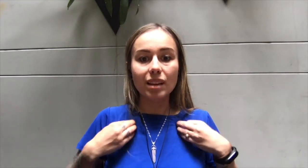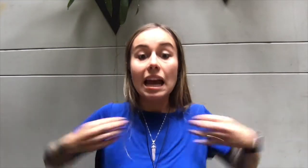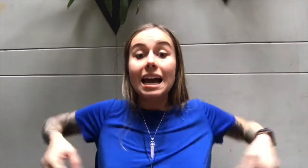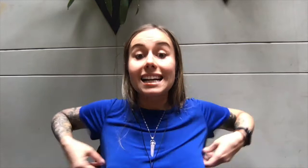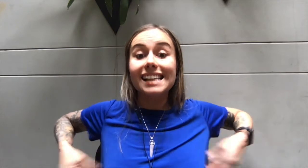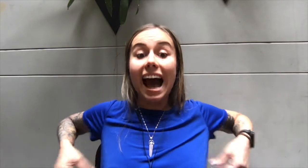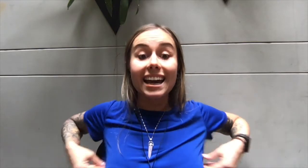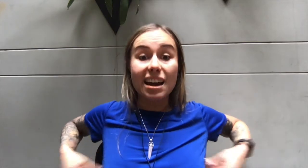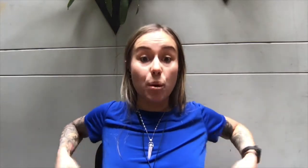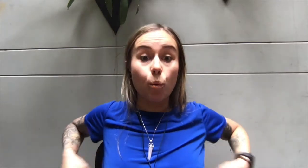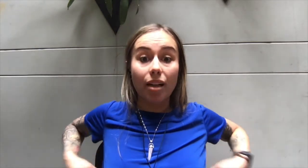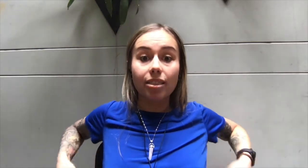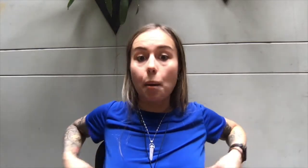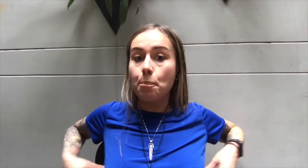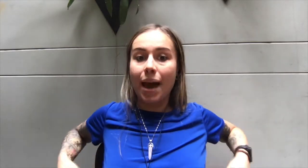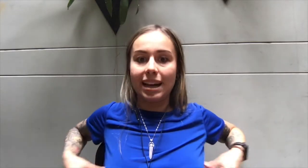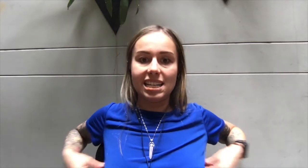Because I am a wealth magnet.